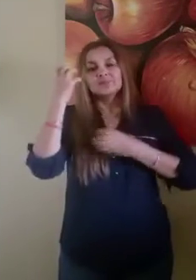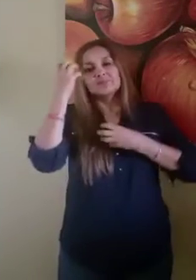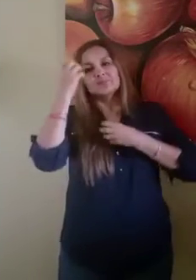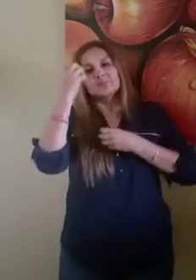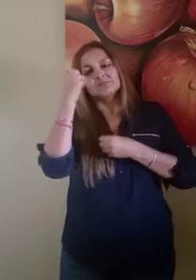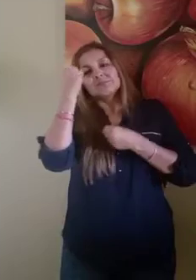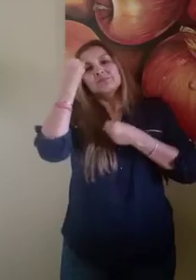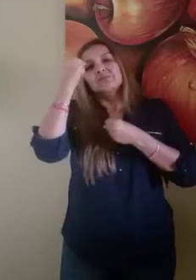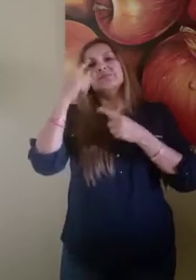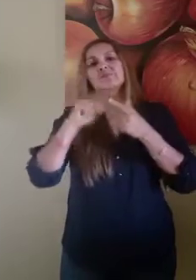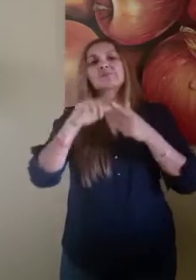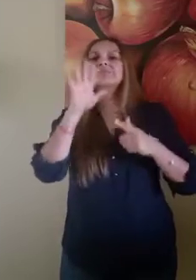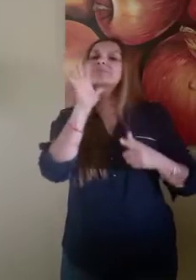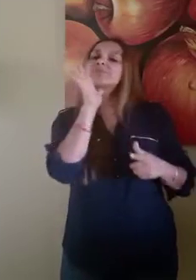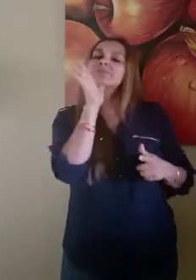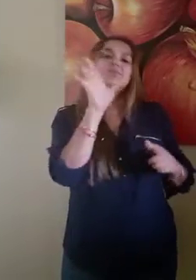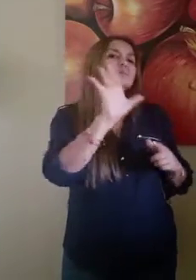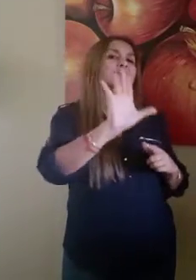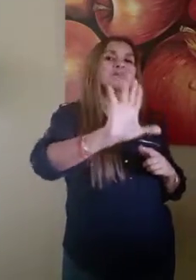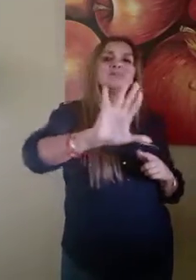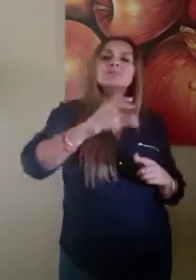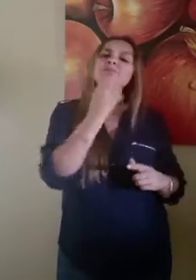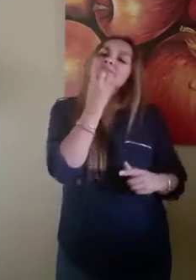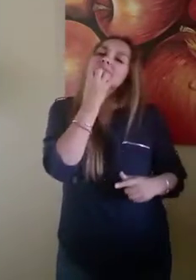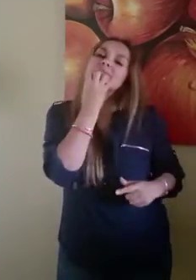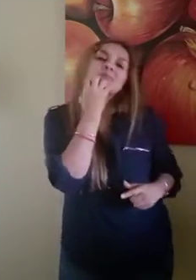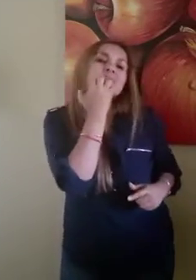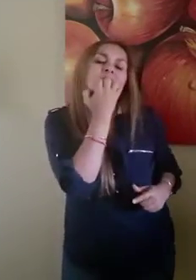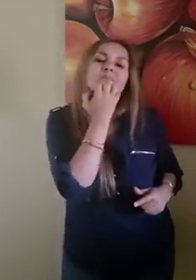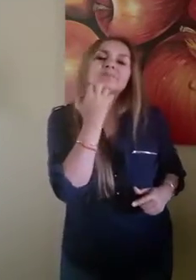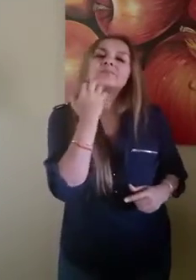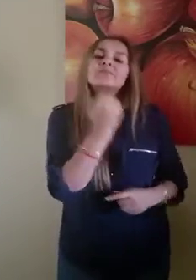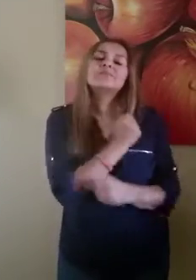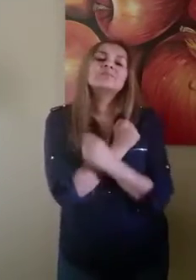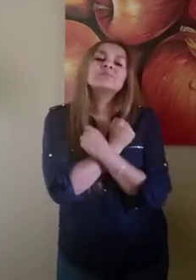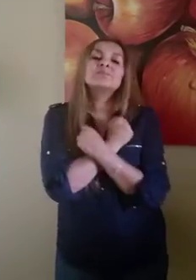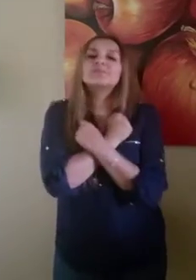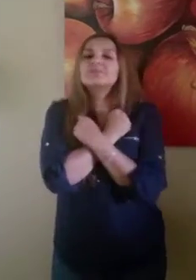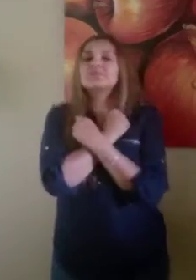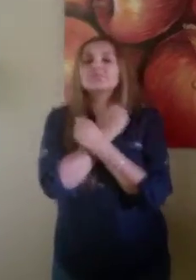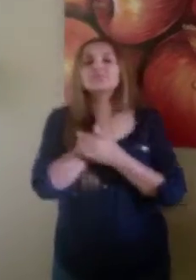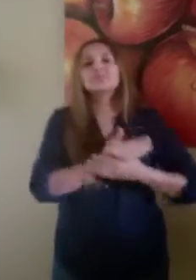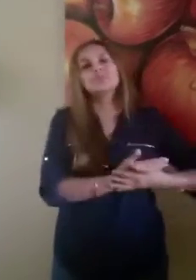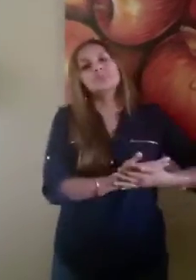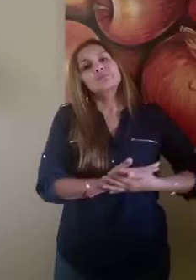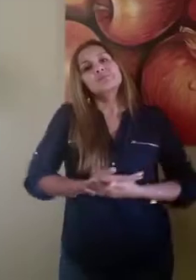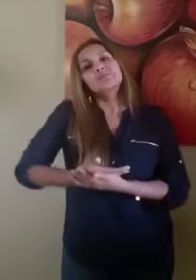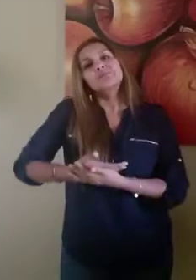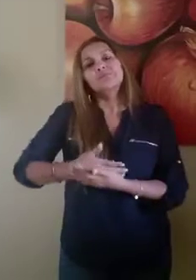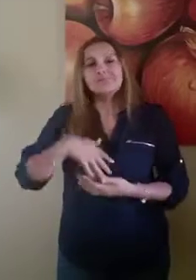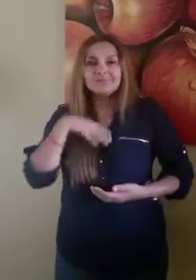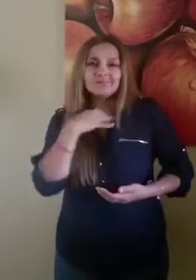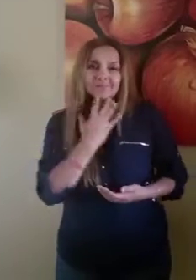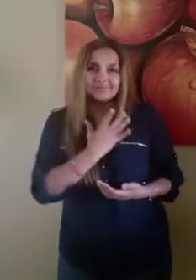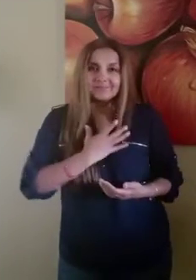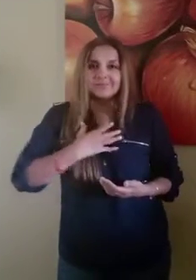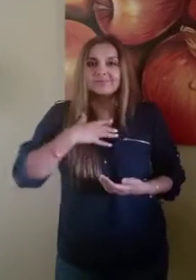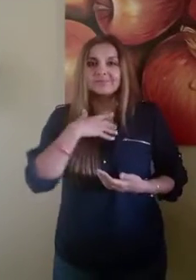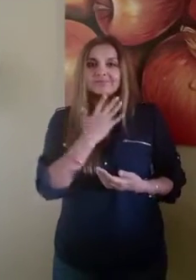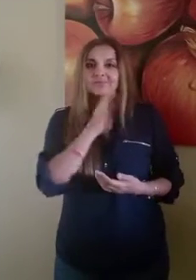world for the he's fine.